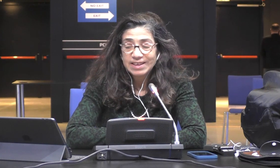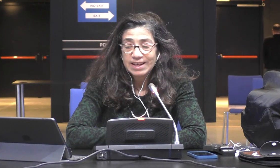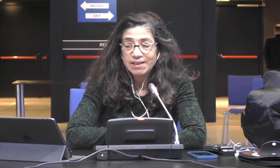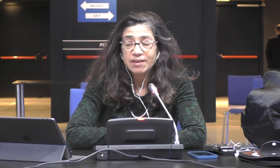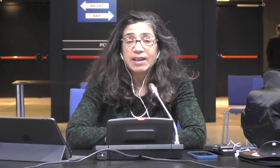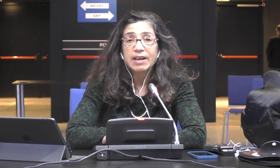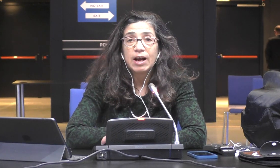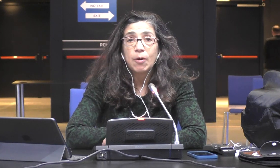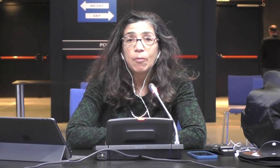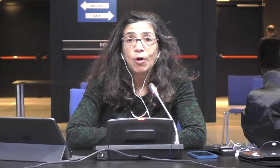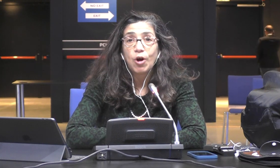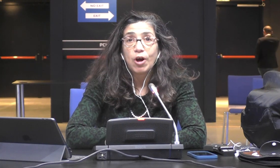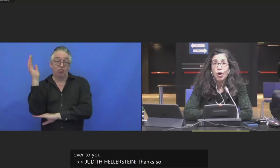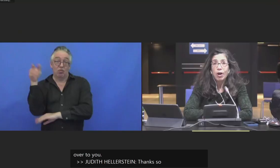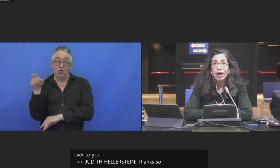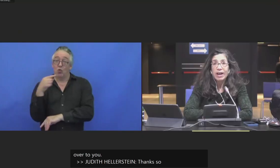Yes, that is a thing.